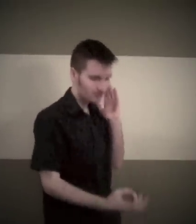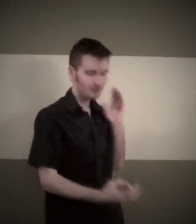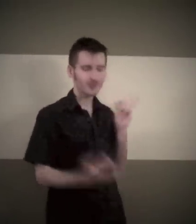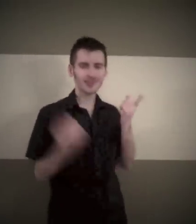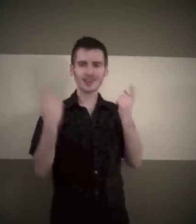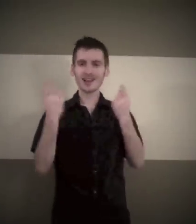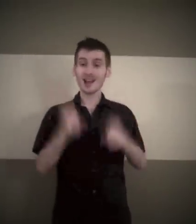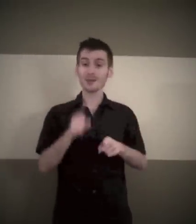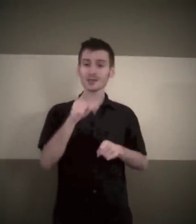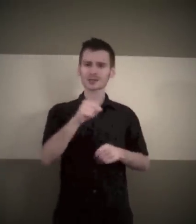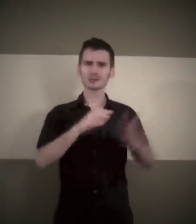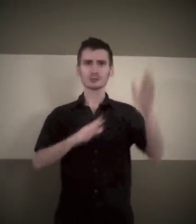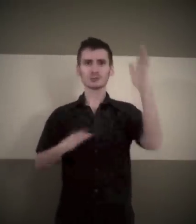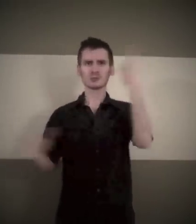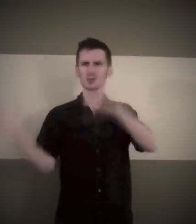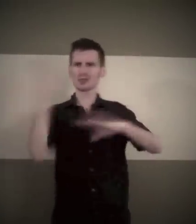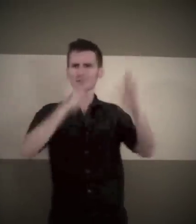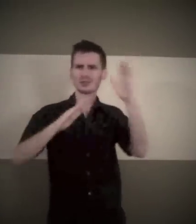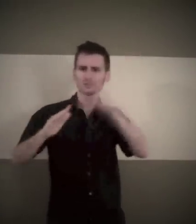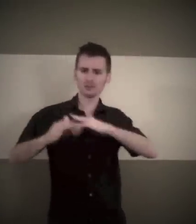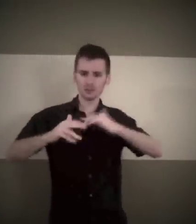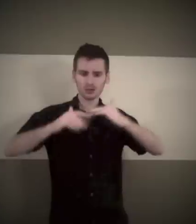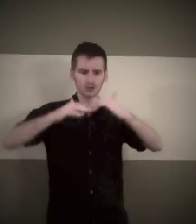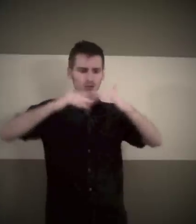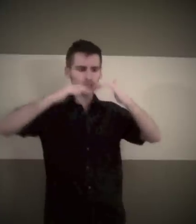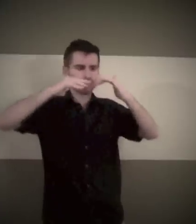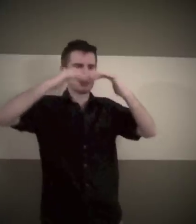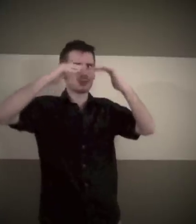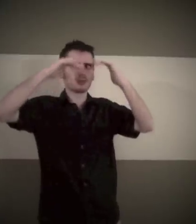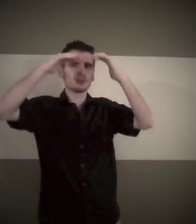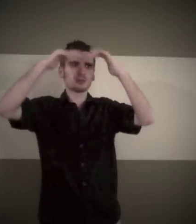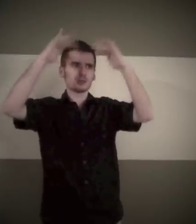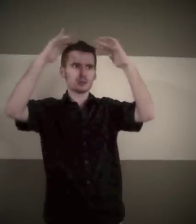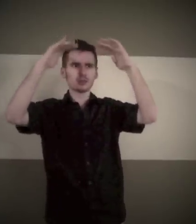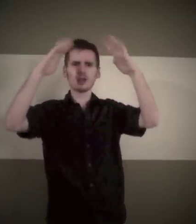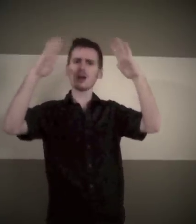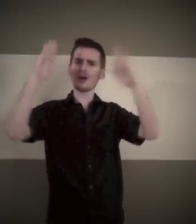Hope when the water rises, you build a wall